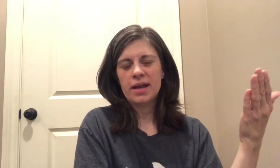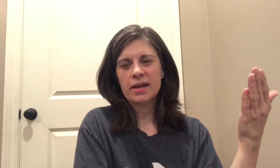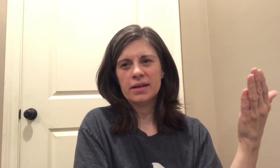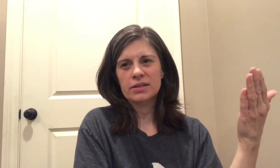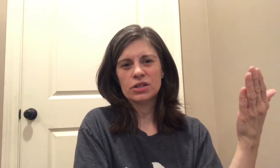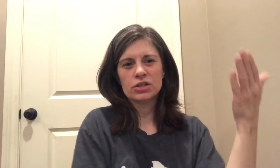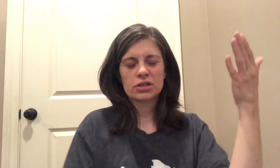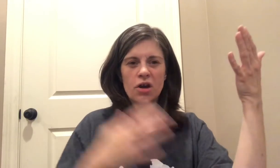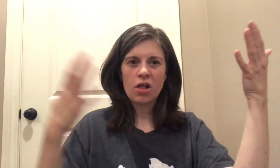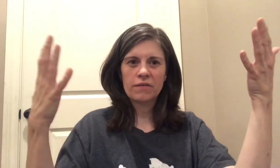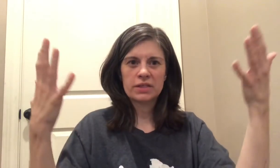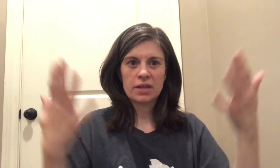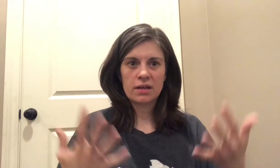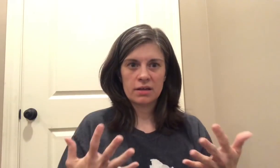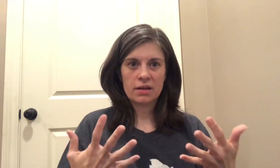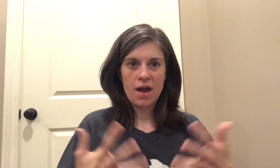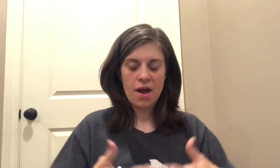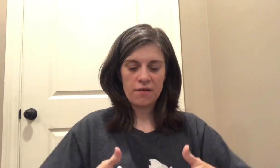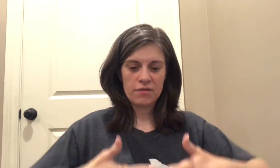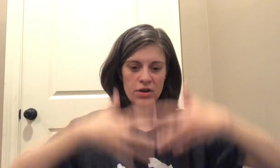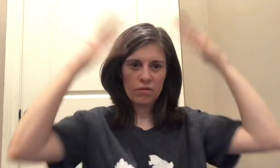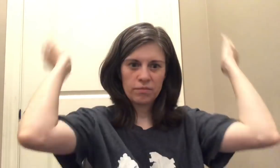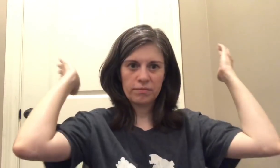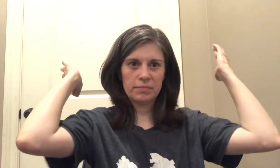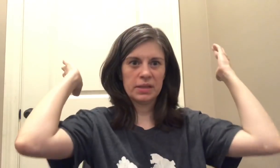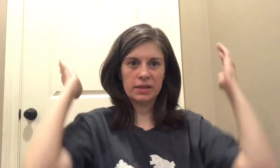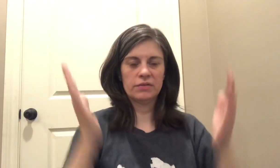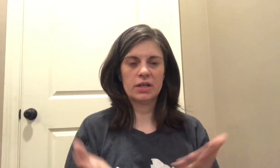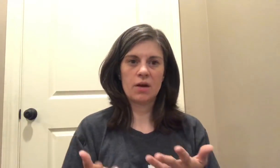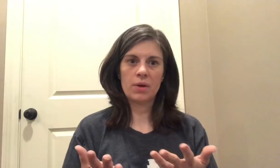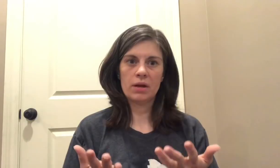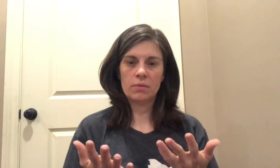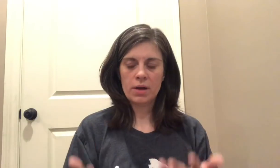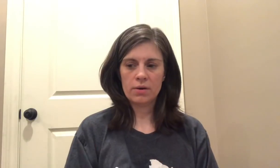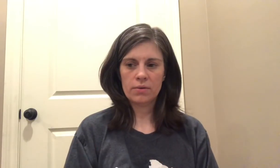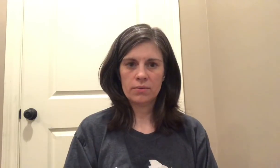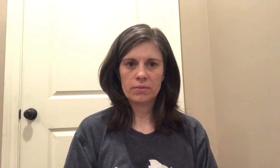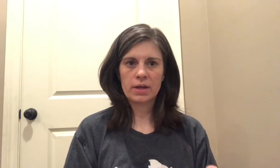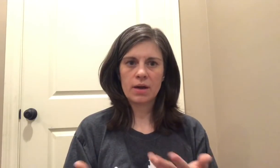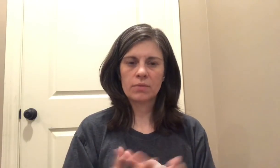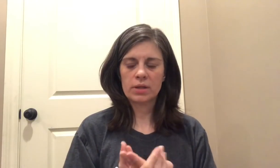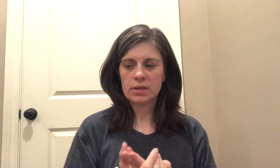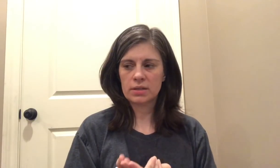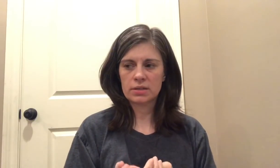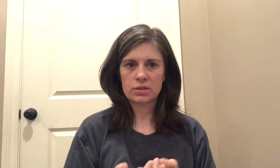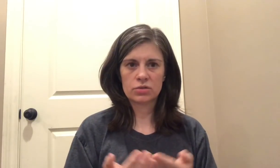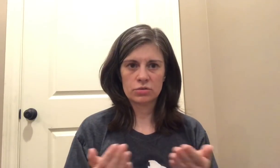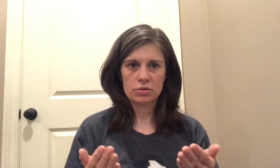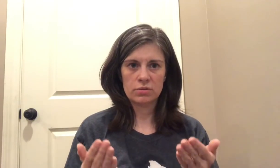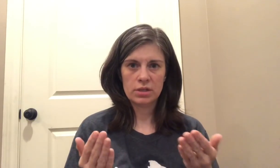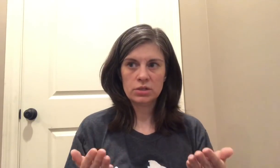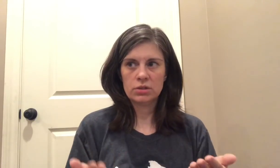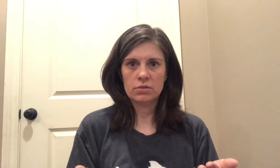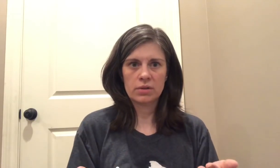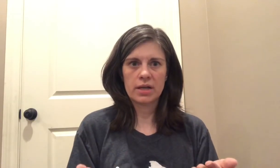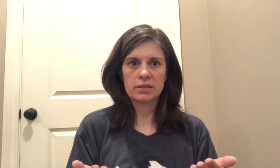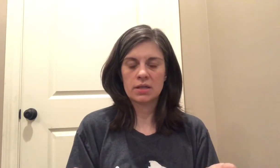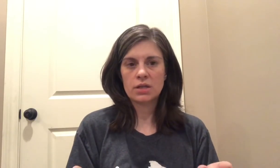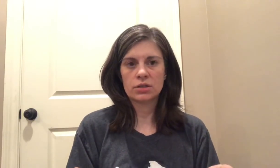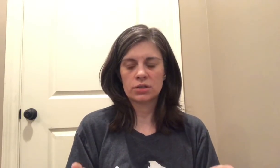and just all of a sudden I had a veil be lifted and I went whoa like I really think this is a true issue like it's not just